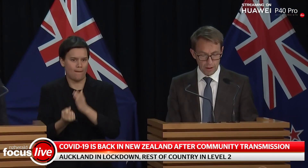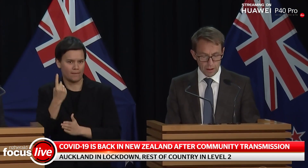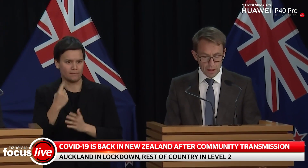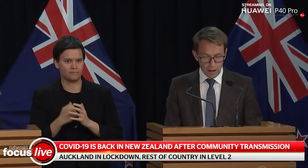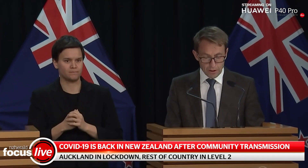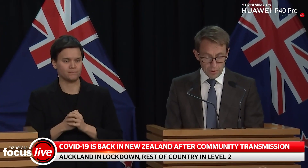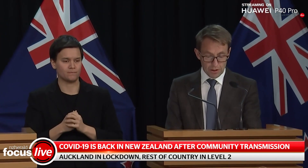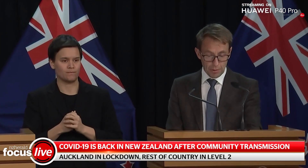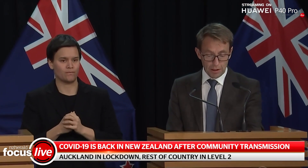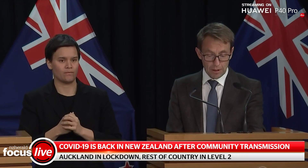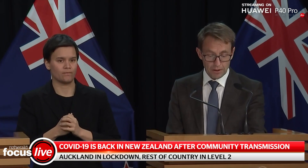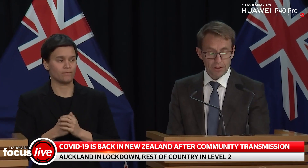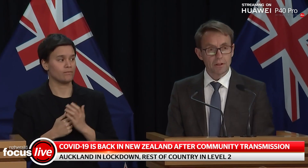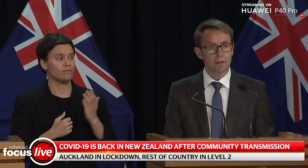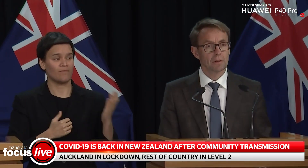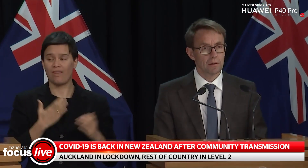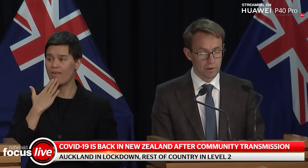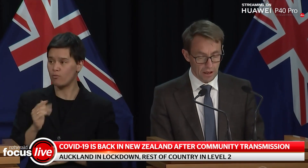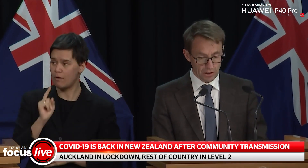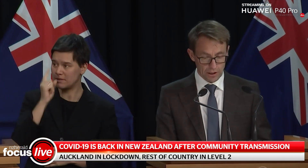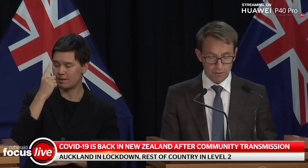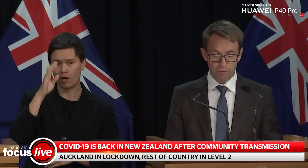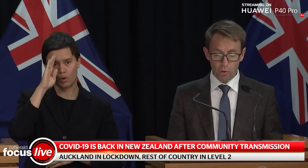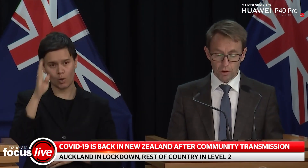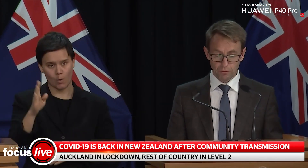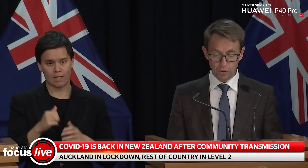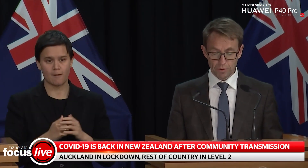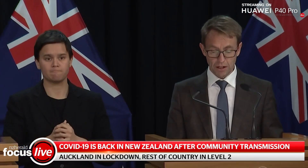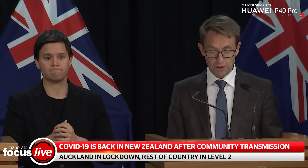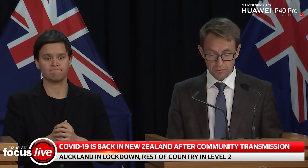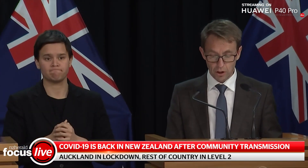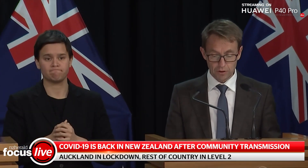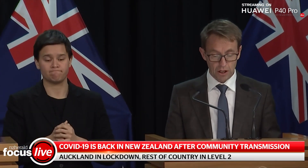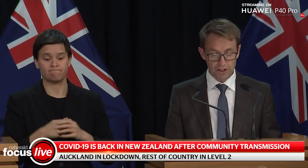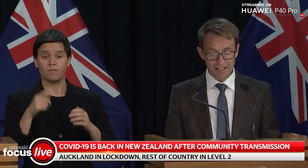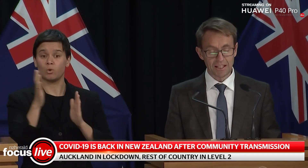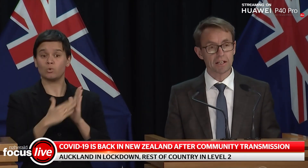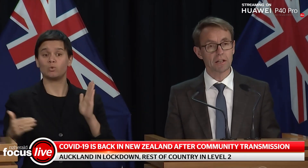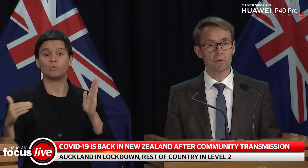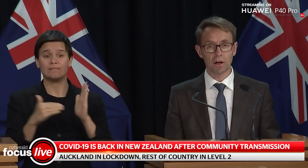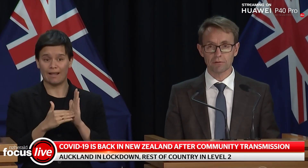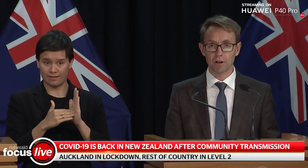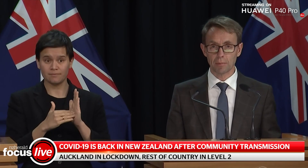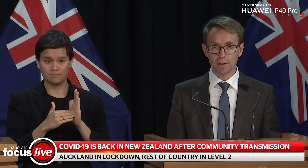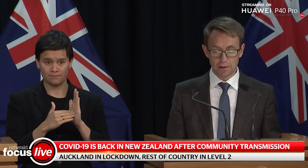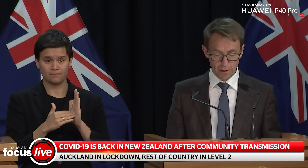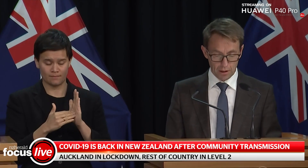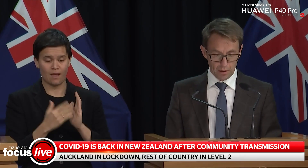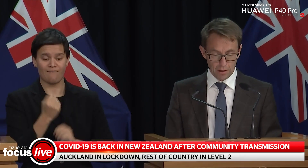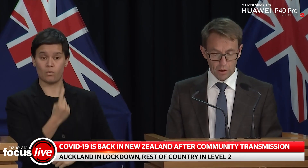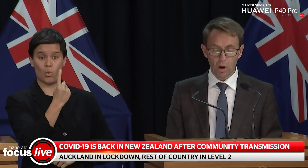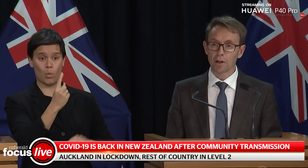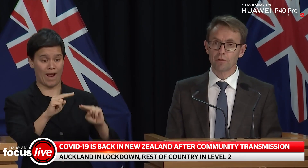Kia ora. So as the PM has said, we actually have four confirmed cases of COVID-19 in one family